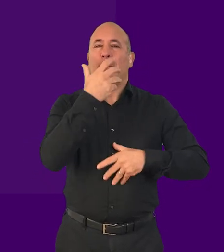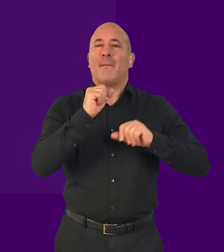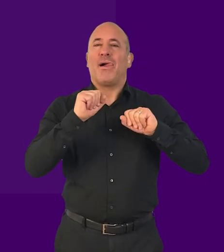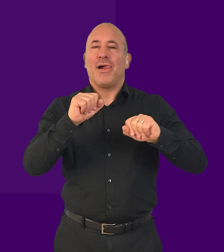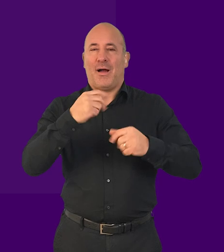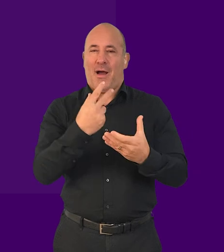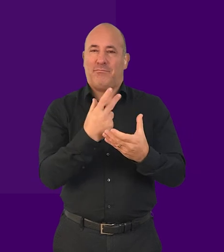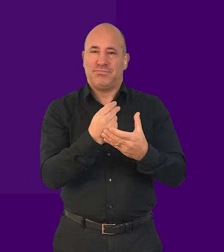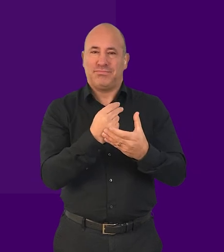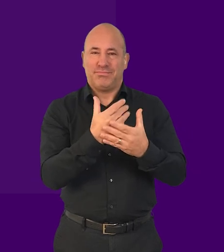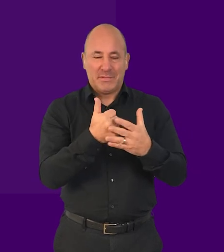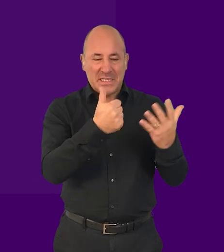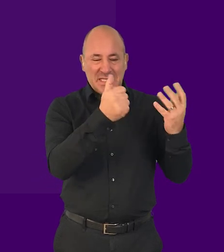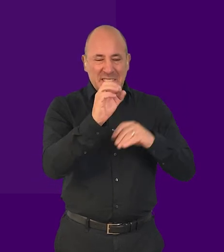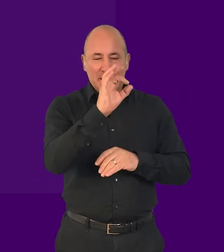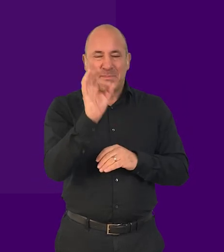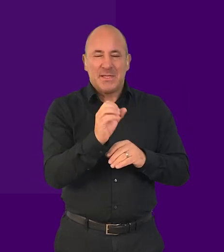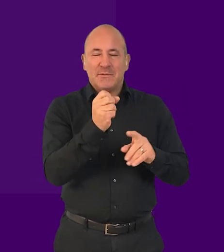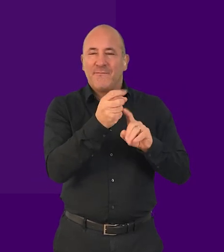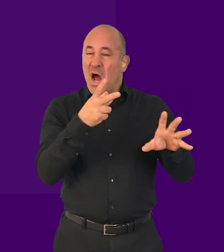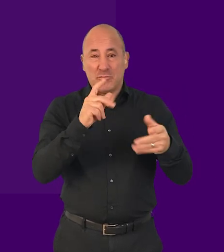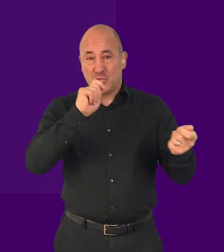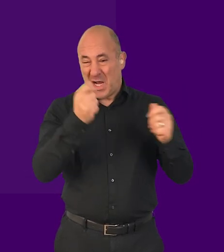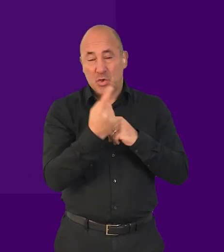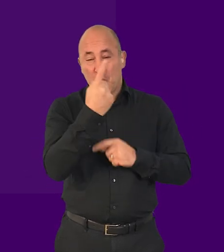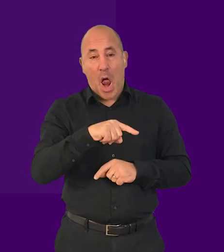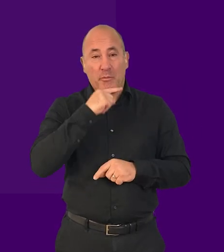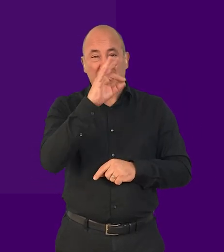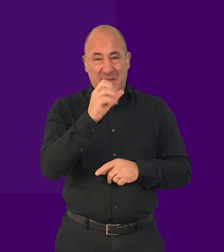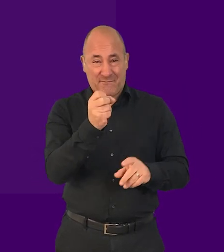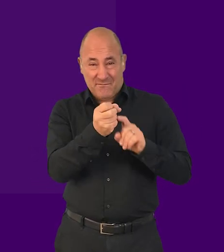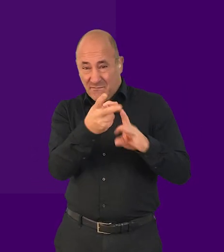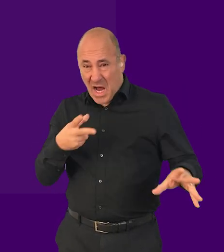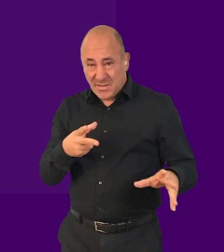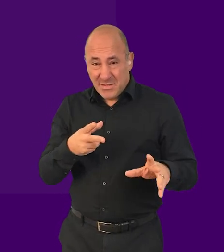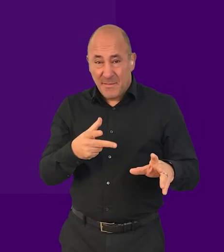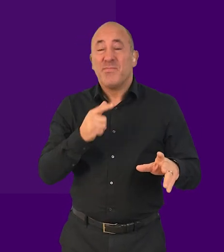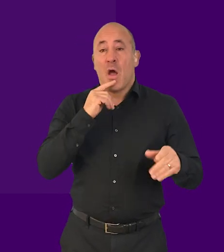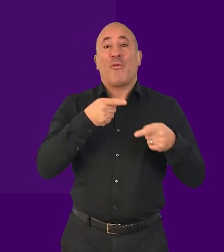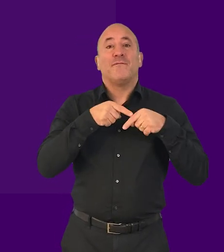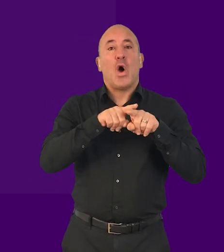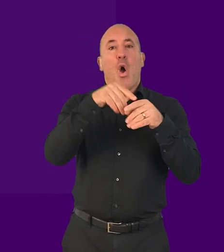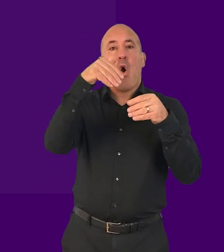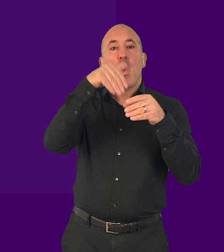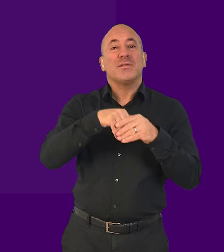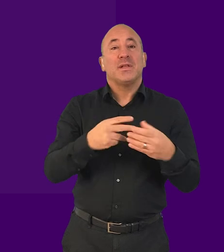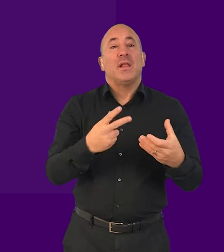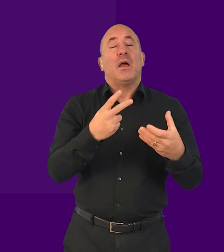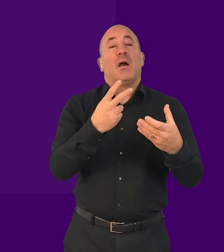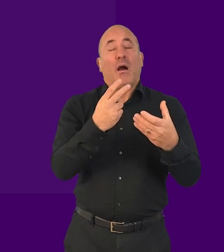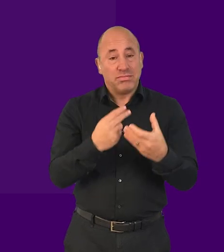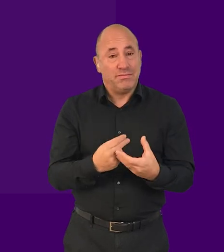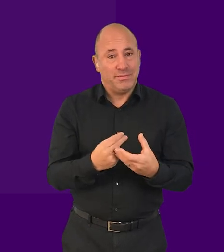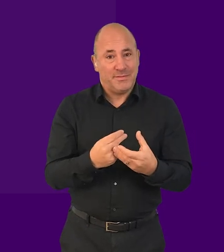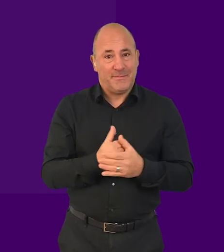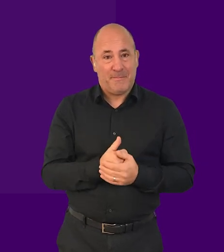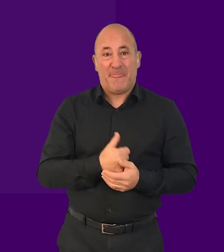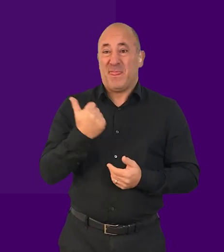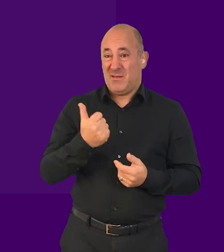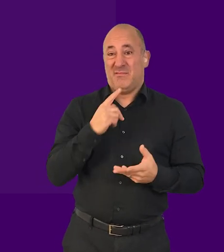in iOS voiceover from 60% to 100%, and then read through content on the Tetralogical website's